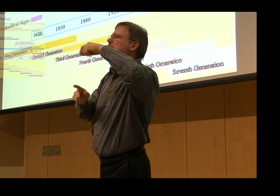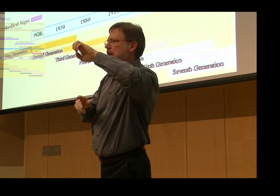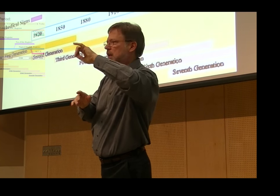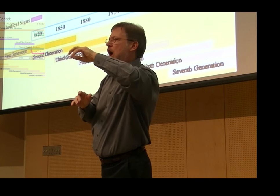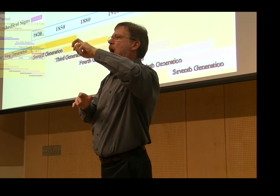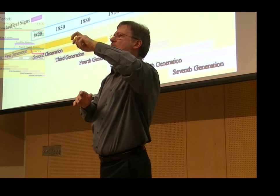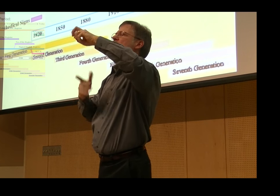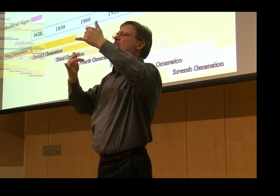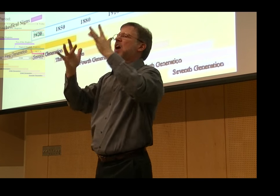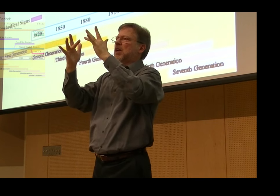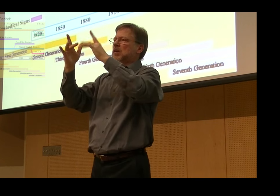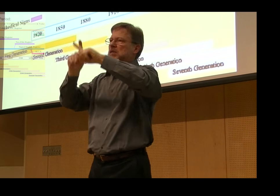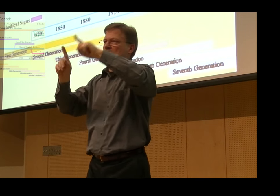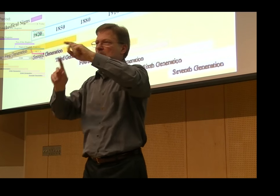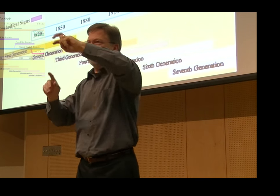using English forms of sign.